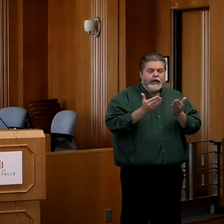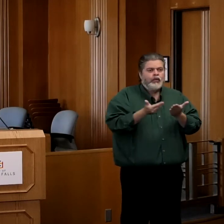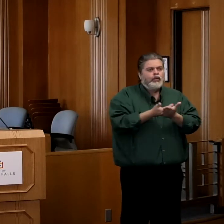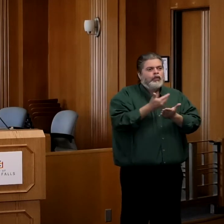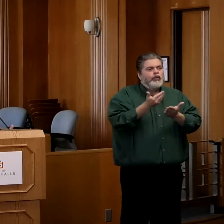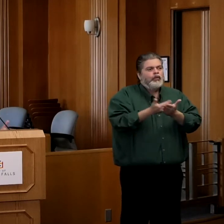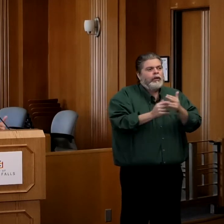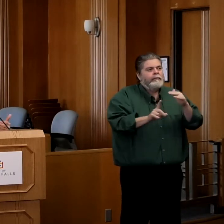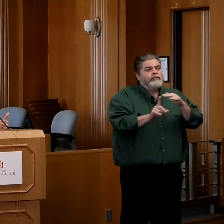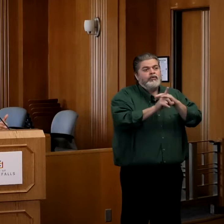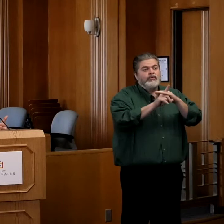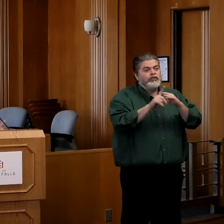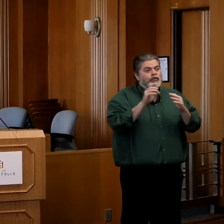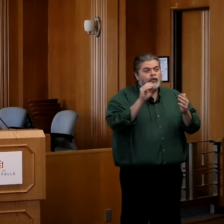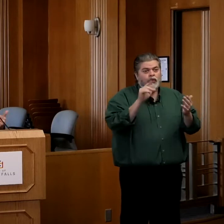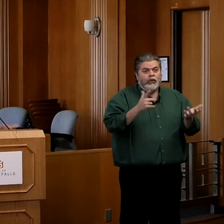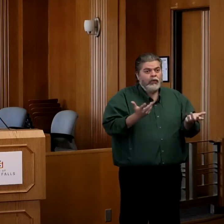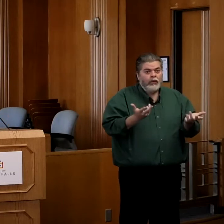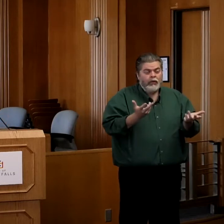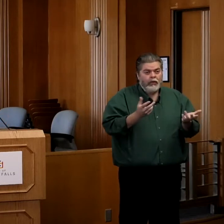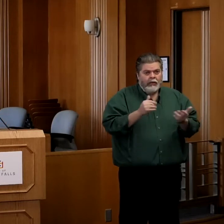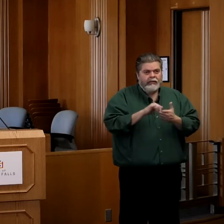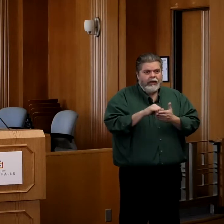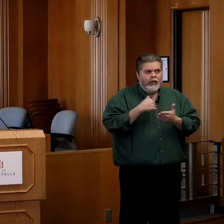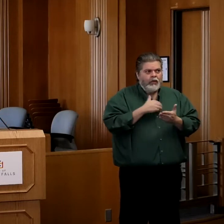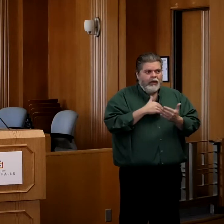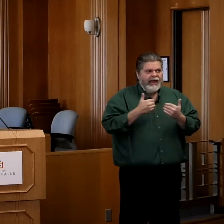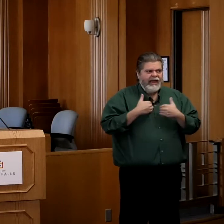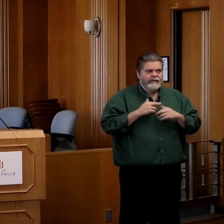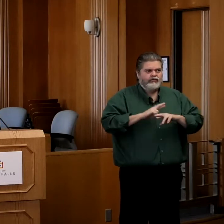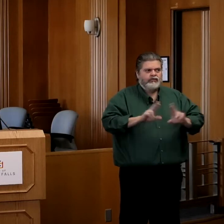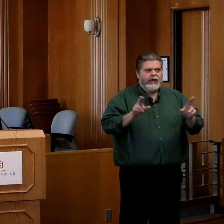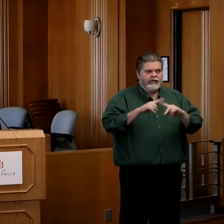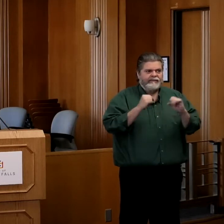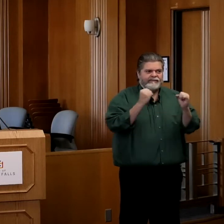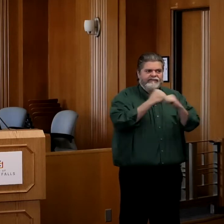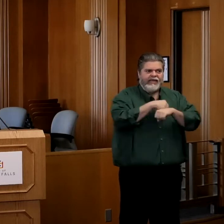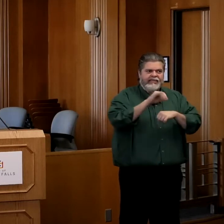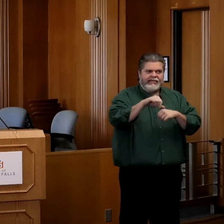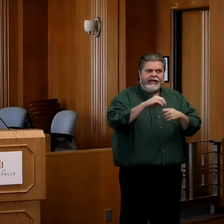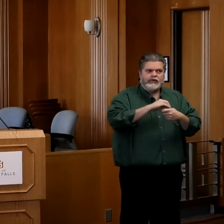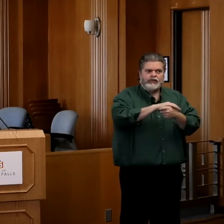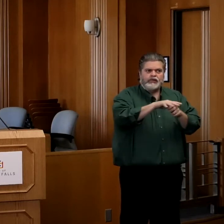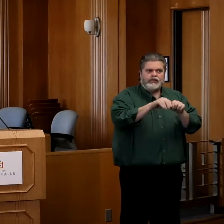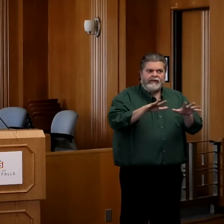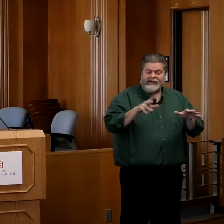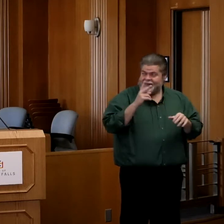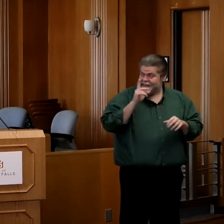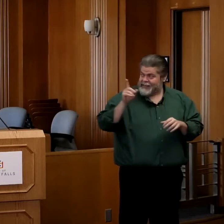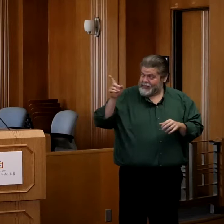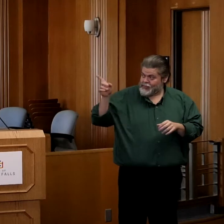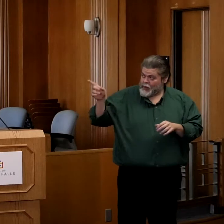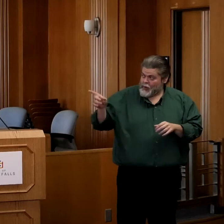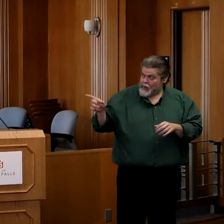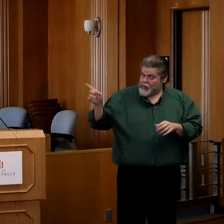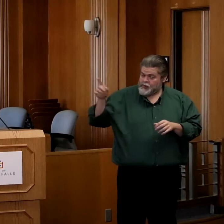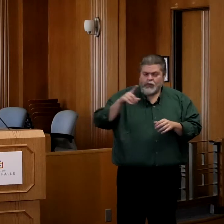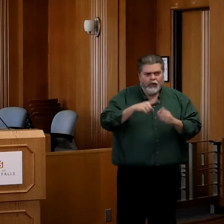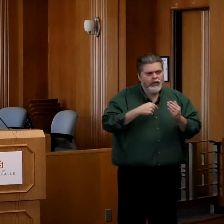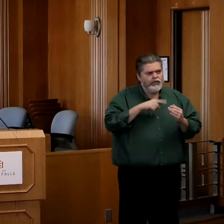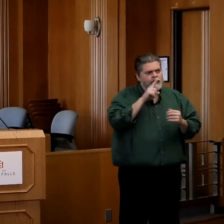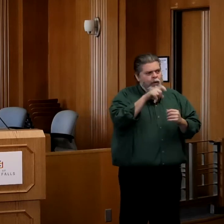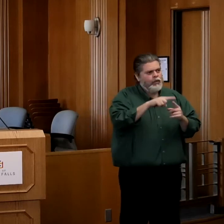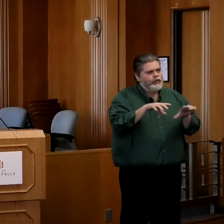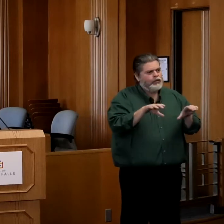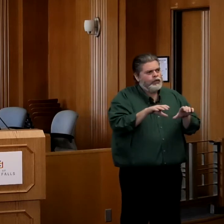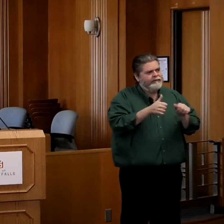emerging tool or set of tools in our toolbox. So think of all of these as all the components of things we need to be doing right